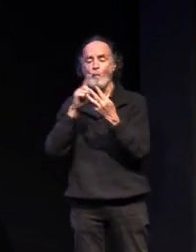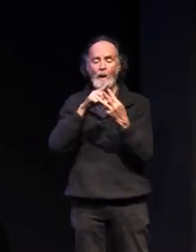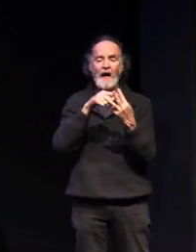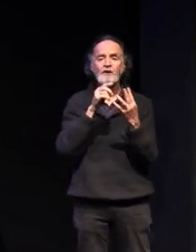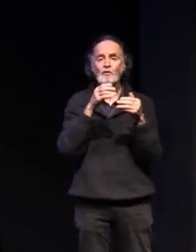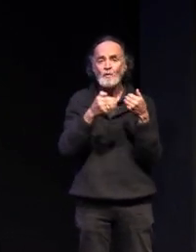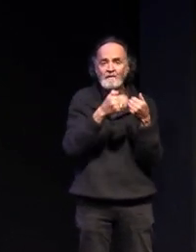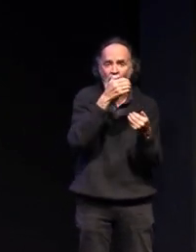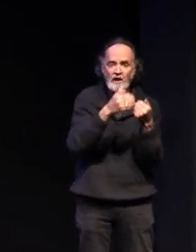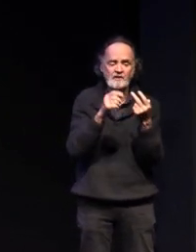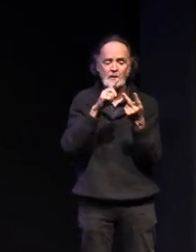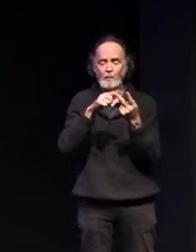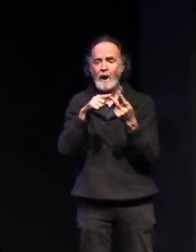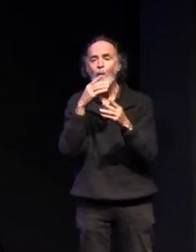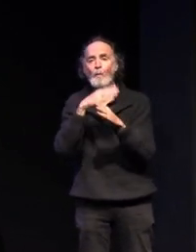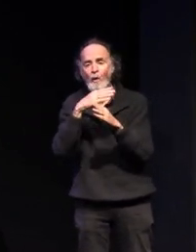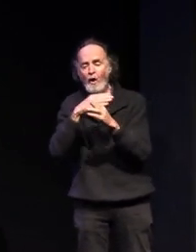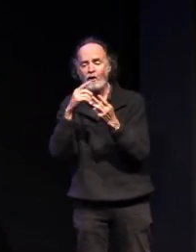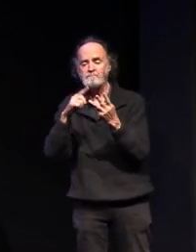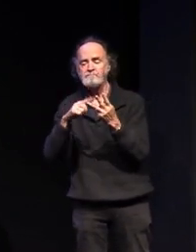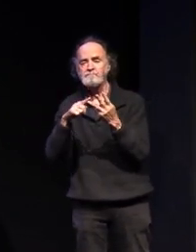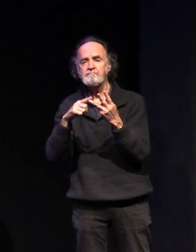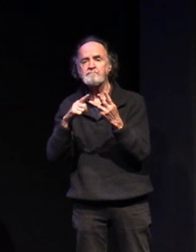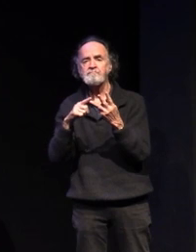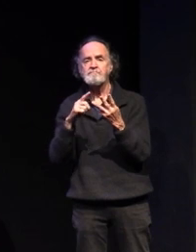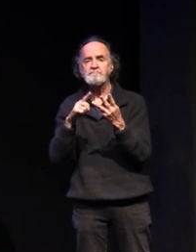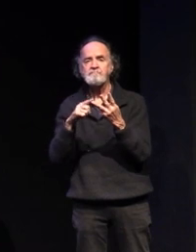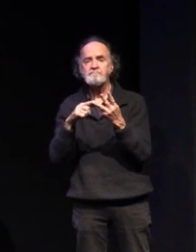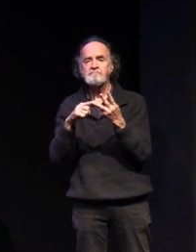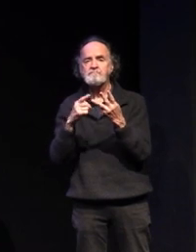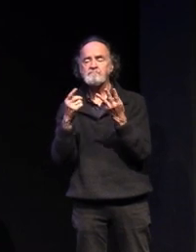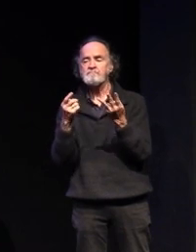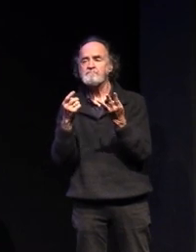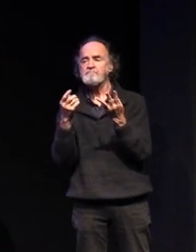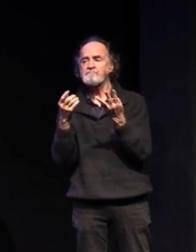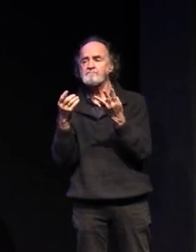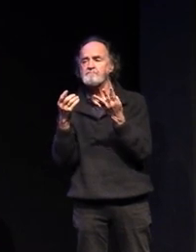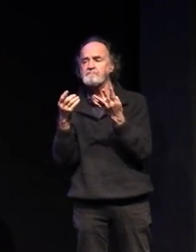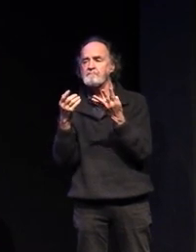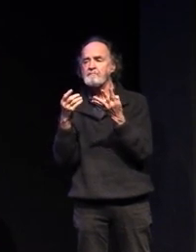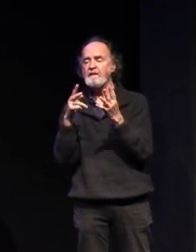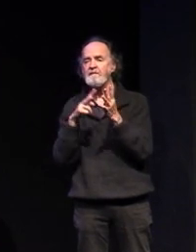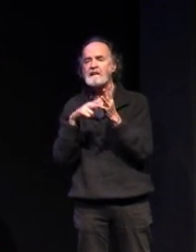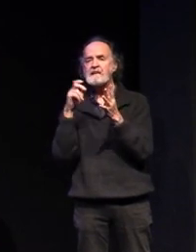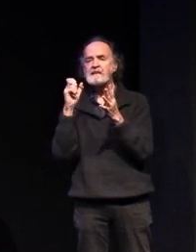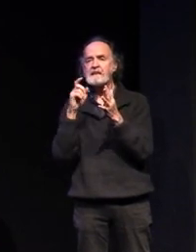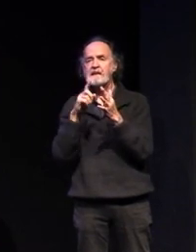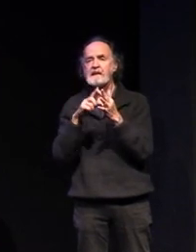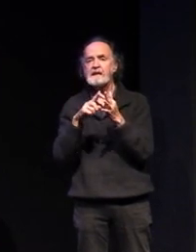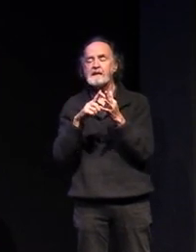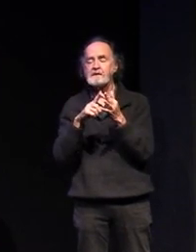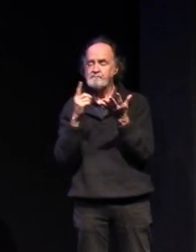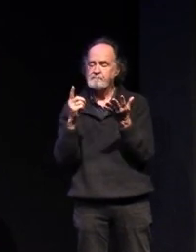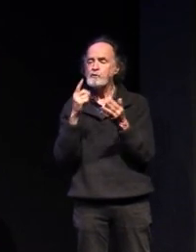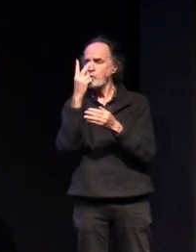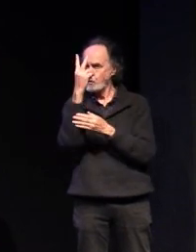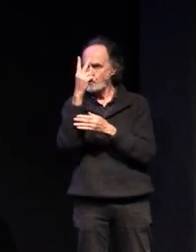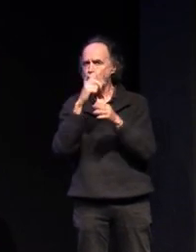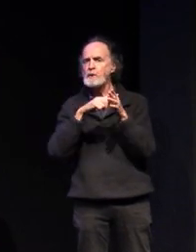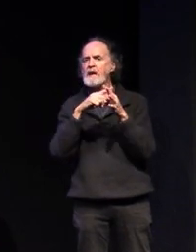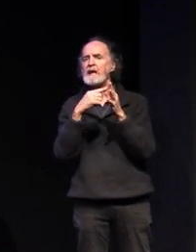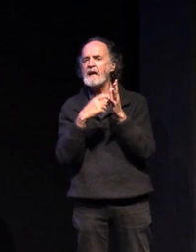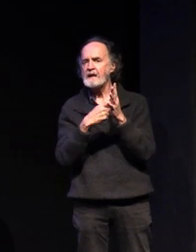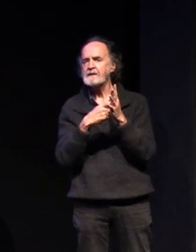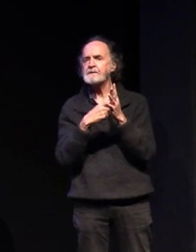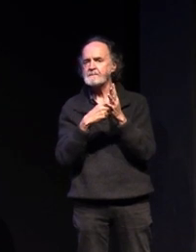can be work it can be employment uh and things vce is usually a two-year program with us year 11